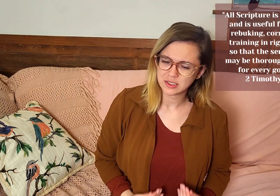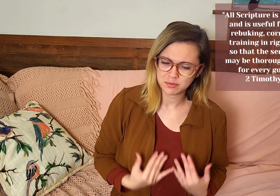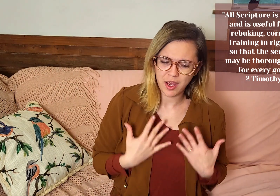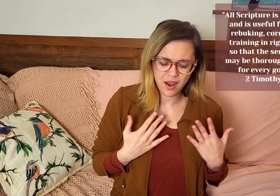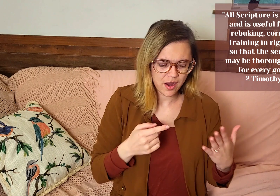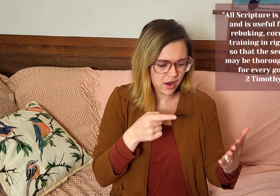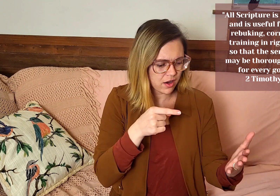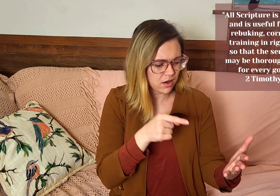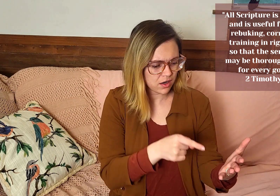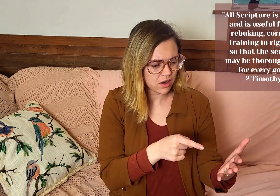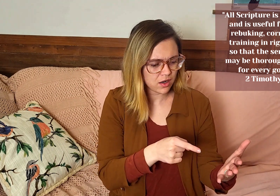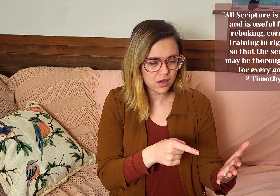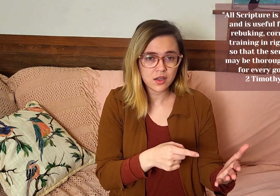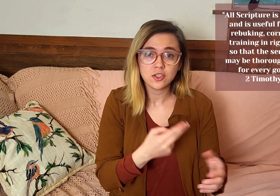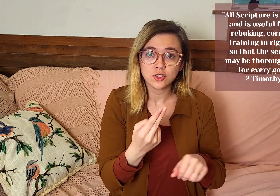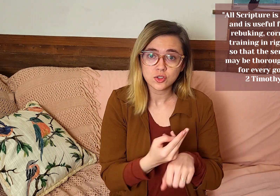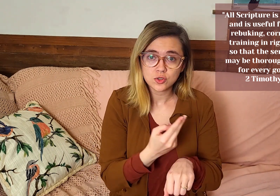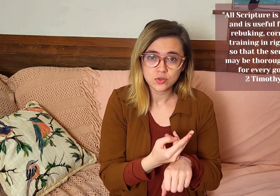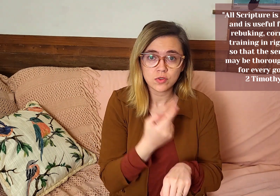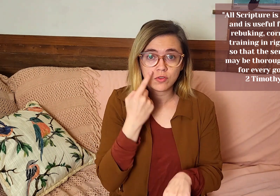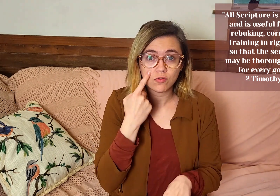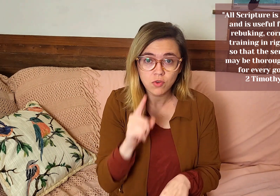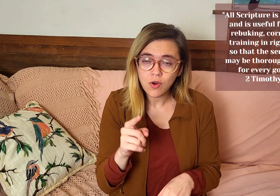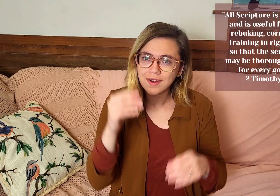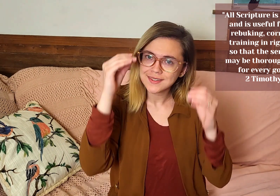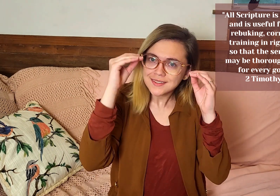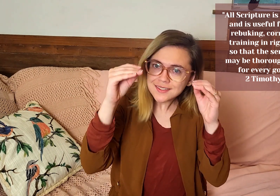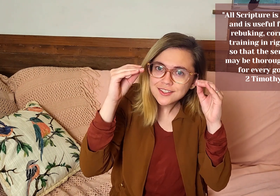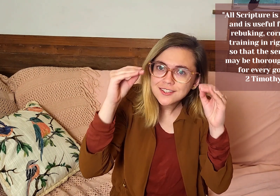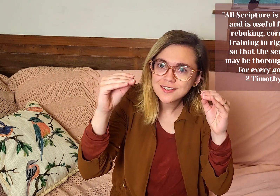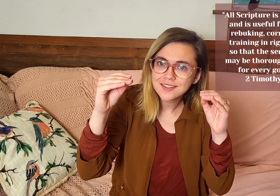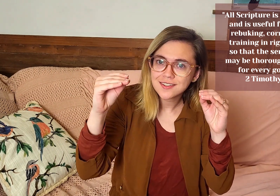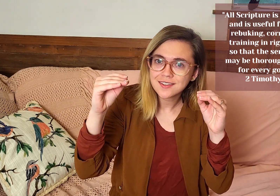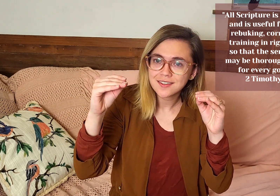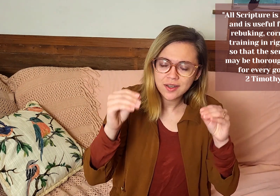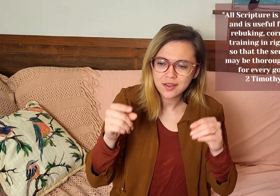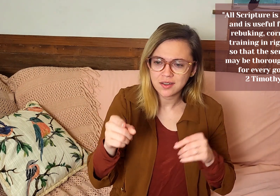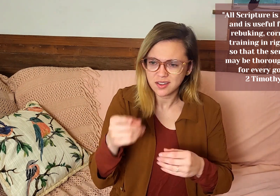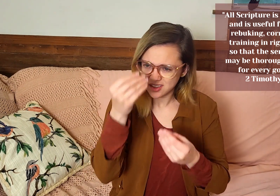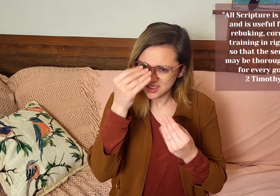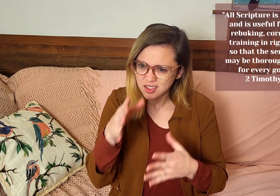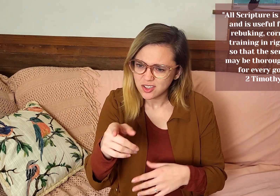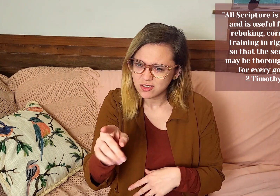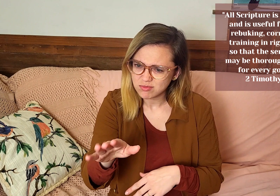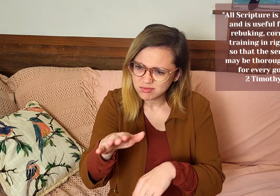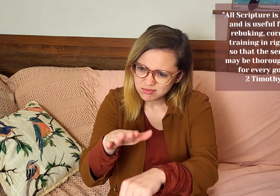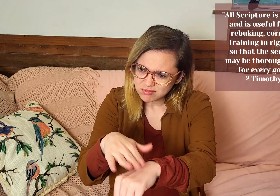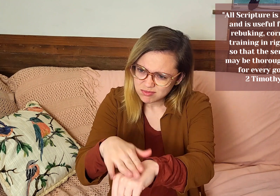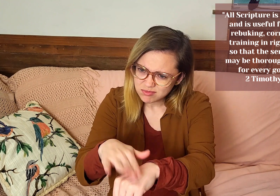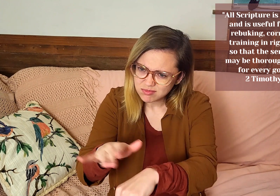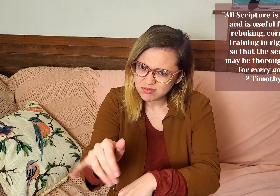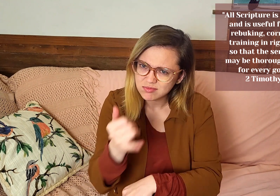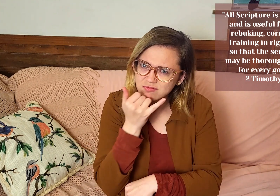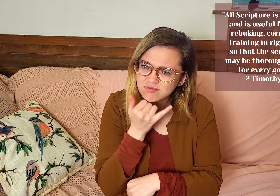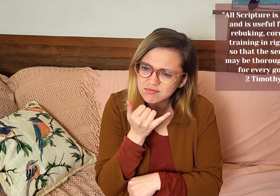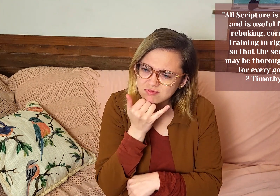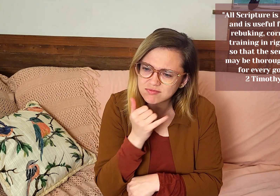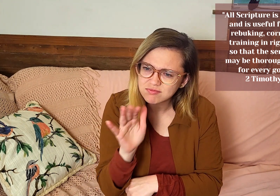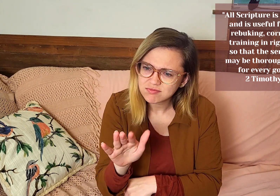for teaching, rebuking, correcting, and training in